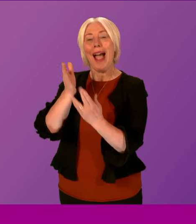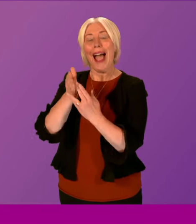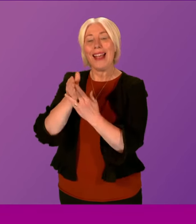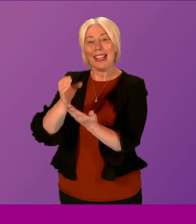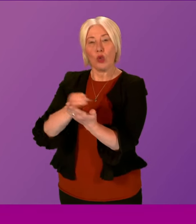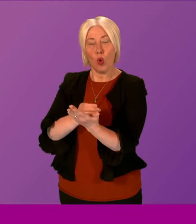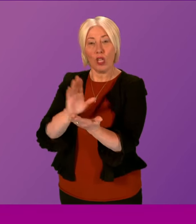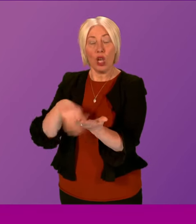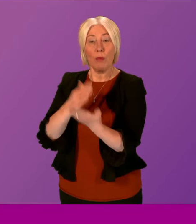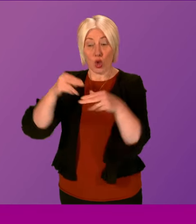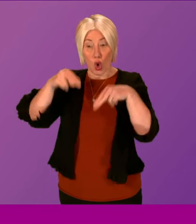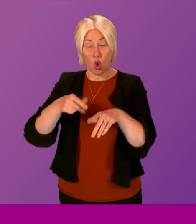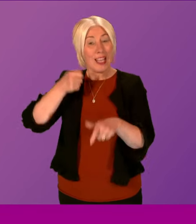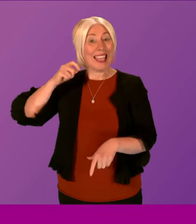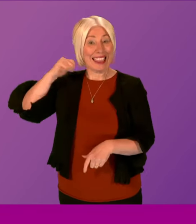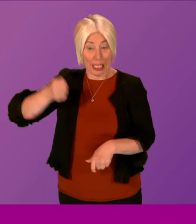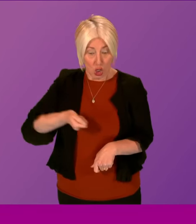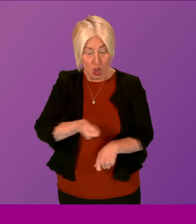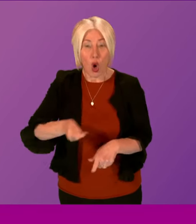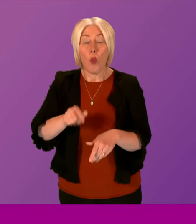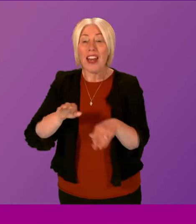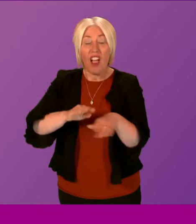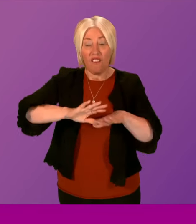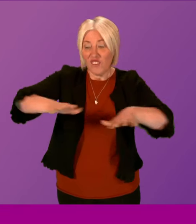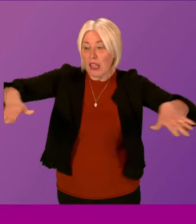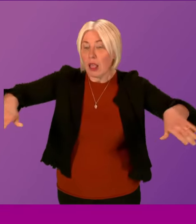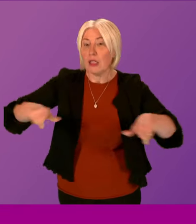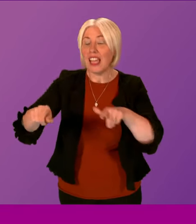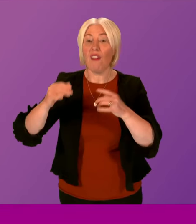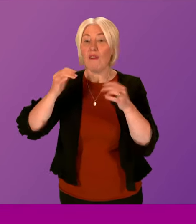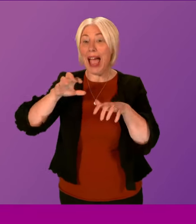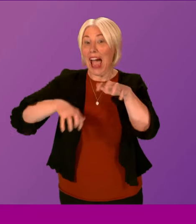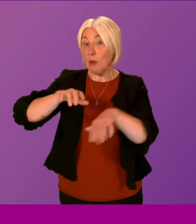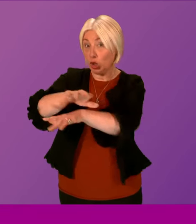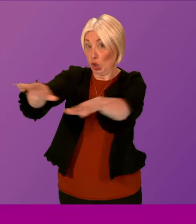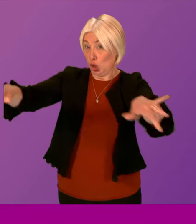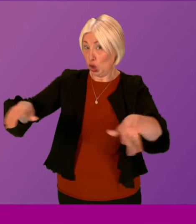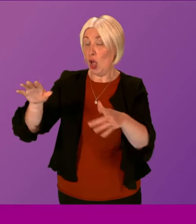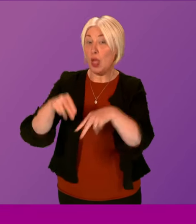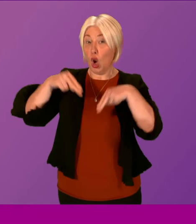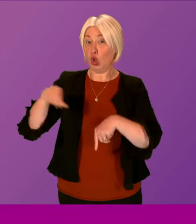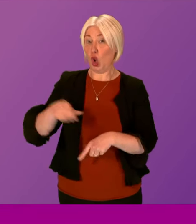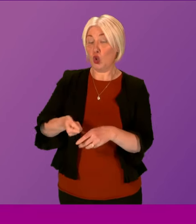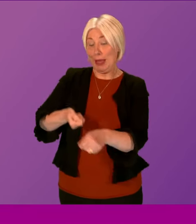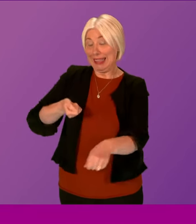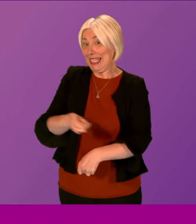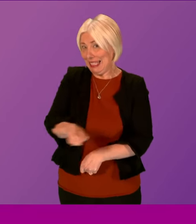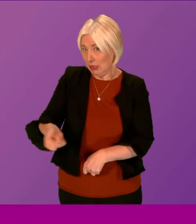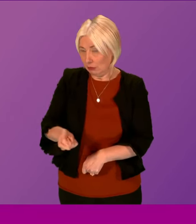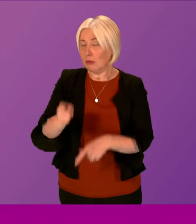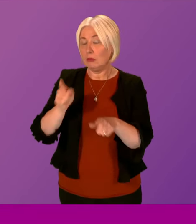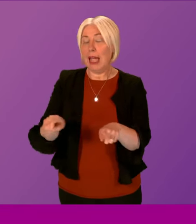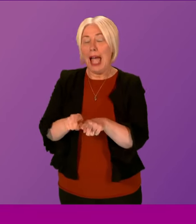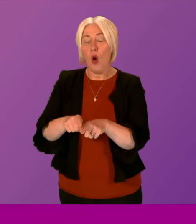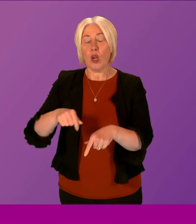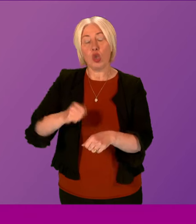dogs be kept on leads when in fields where livestock is present. So can the First Minister comment both on how the Government can continue to